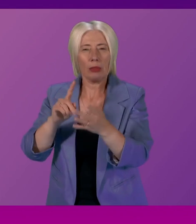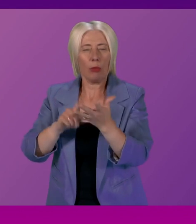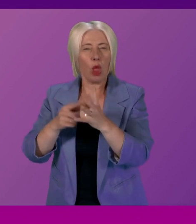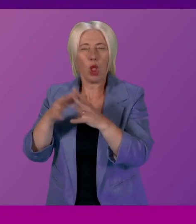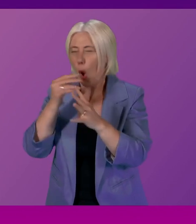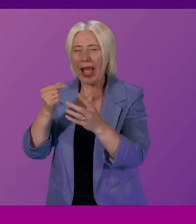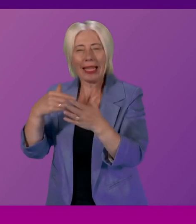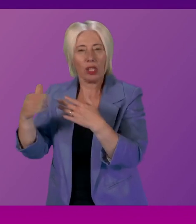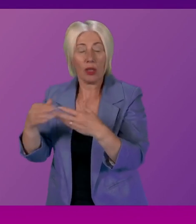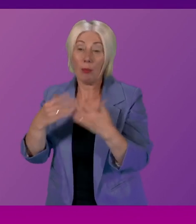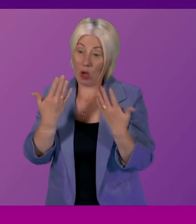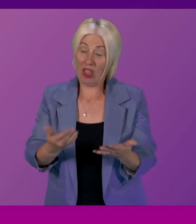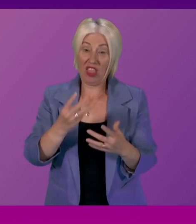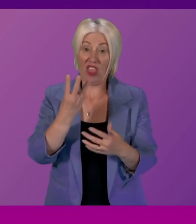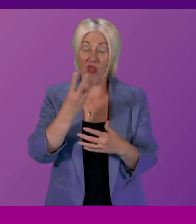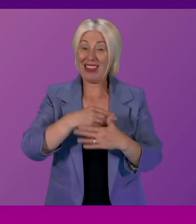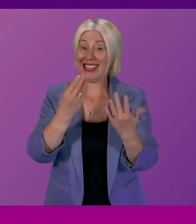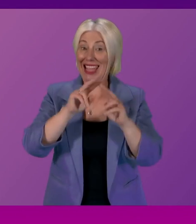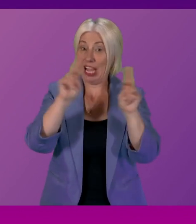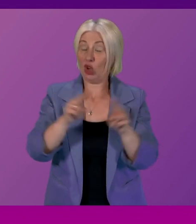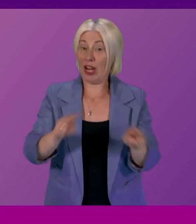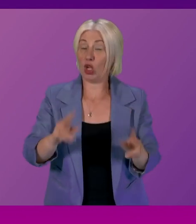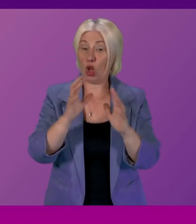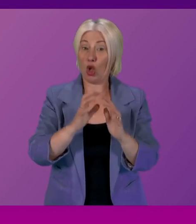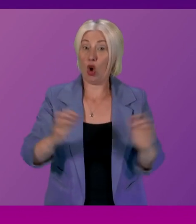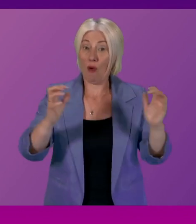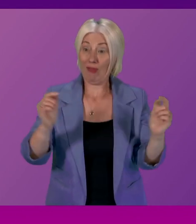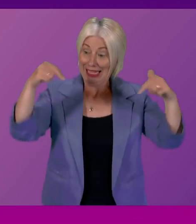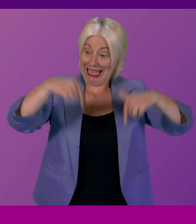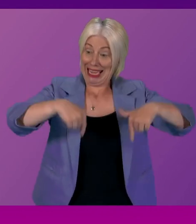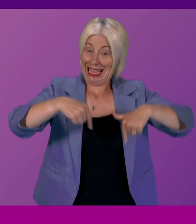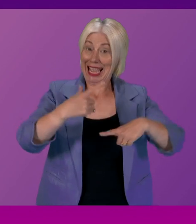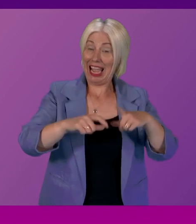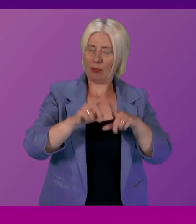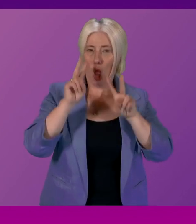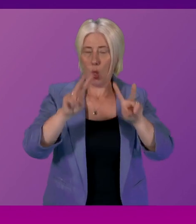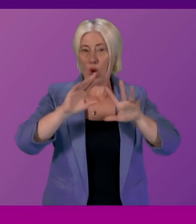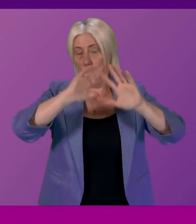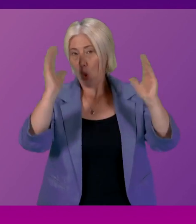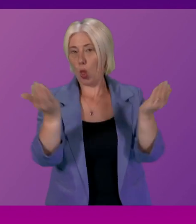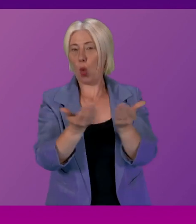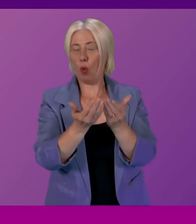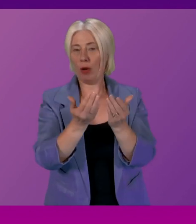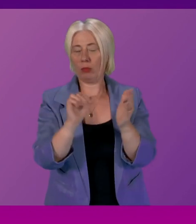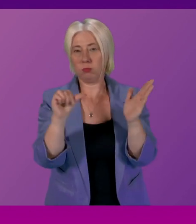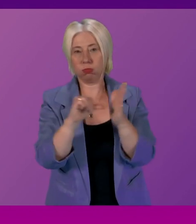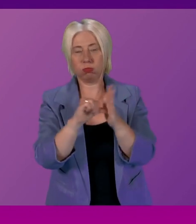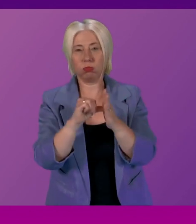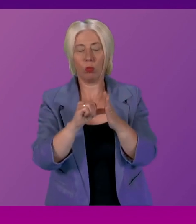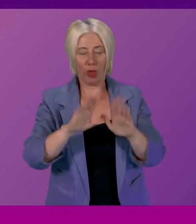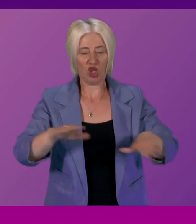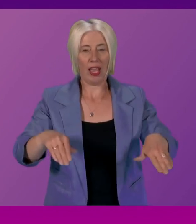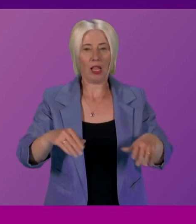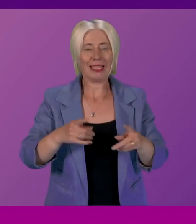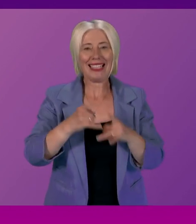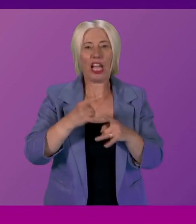week a three day international conference is taking place here in Edinburgh to consider the global prevalence of child sexual exploitation